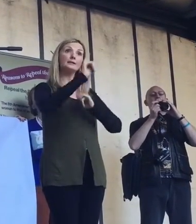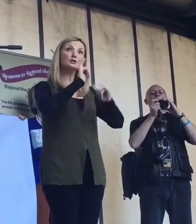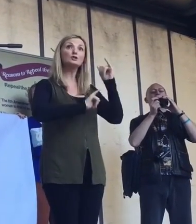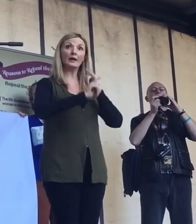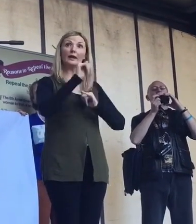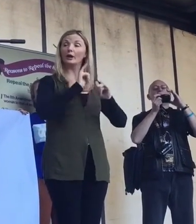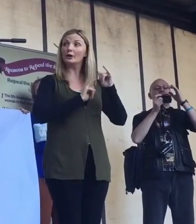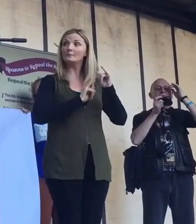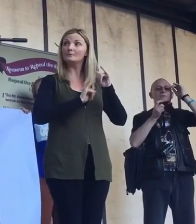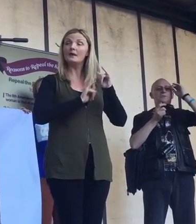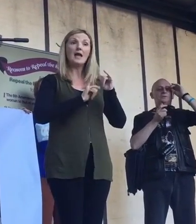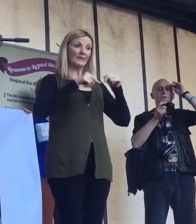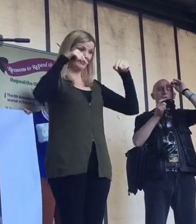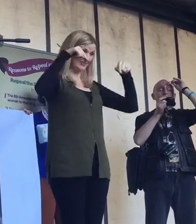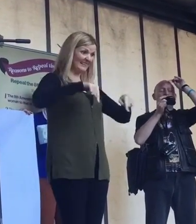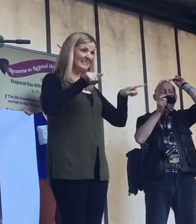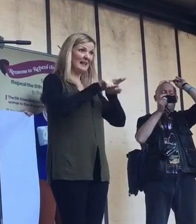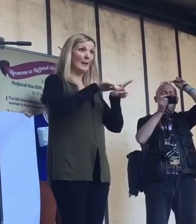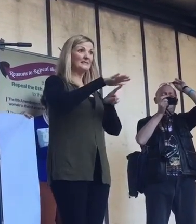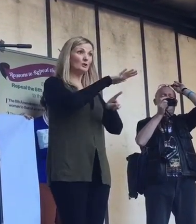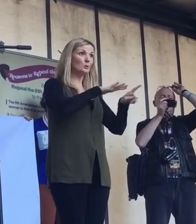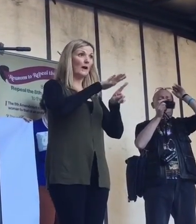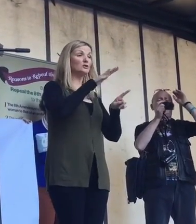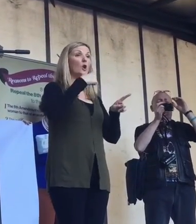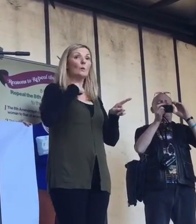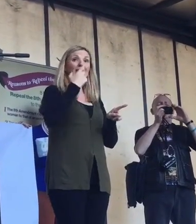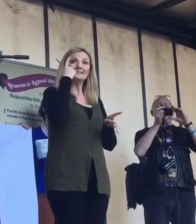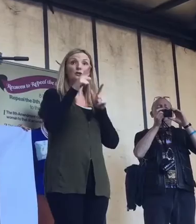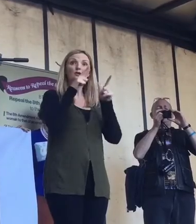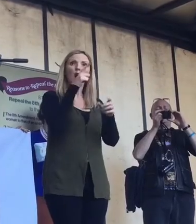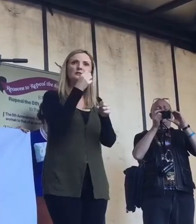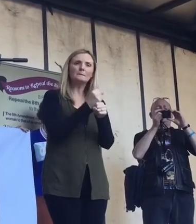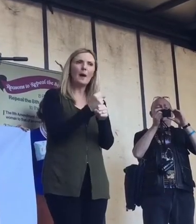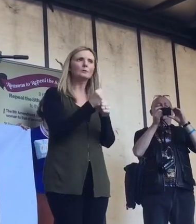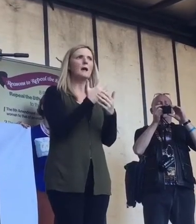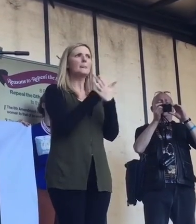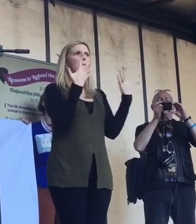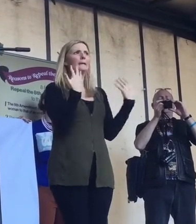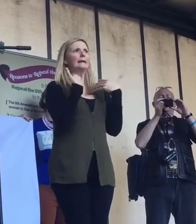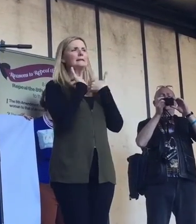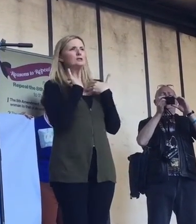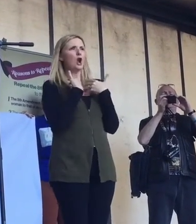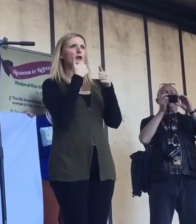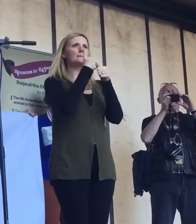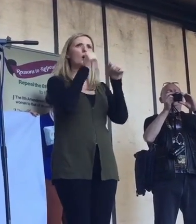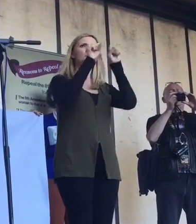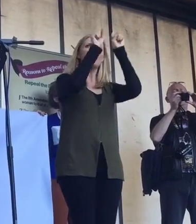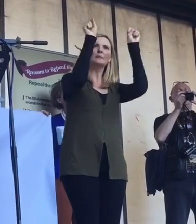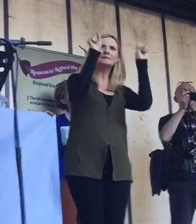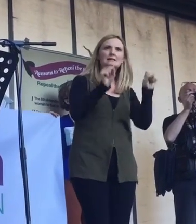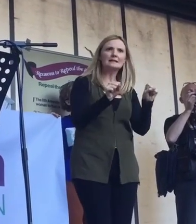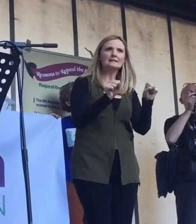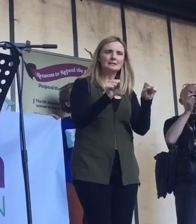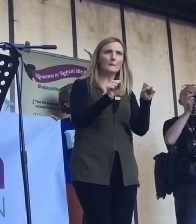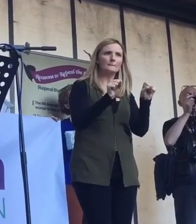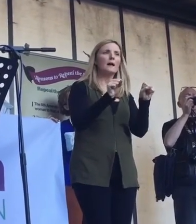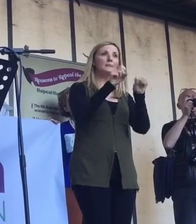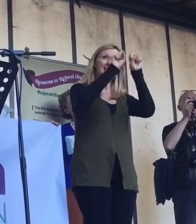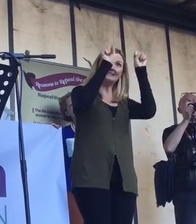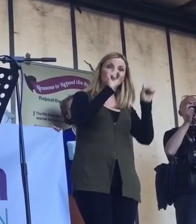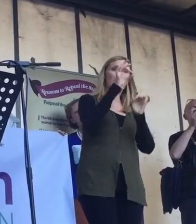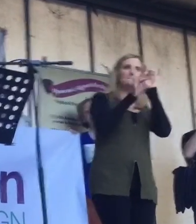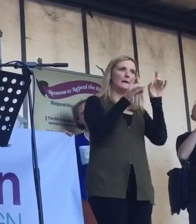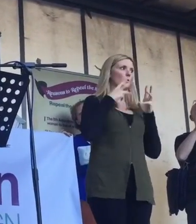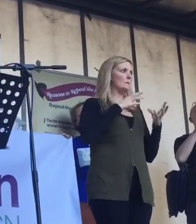on this right same spot We spoke about We spoke about our concern About a system That puts women at risk